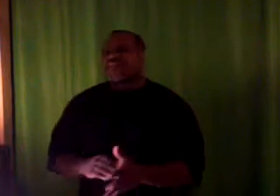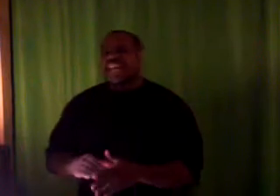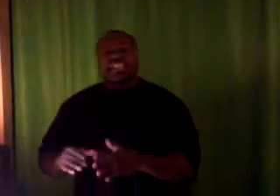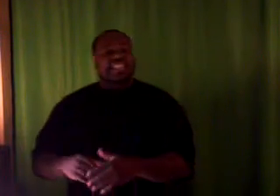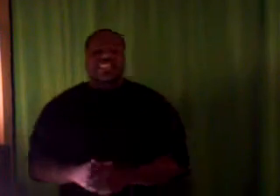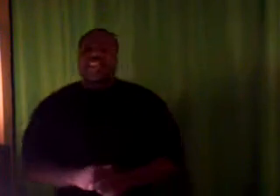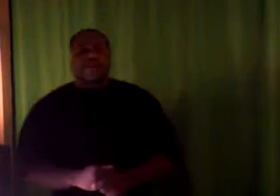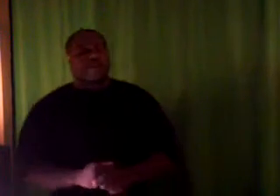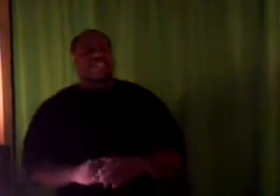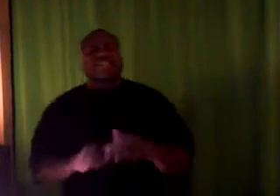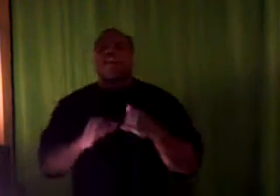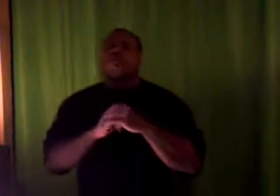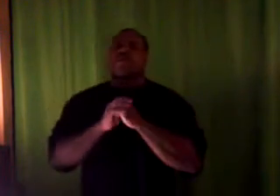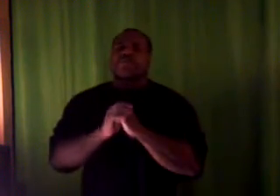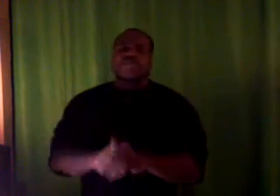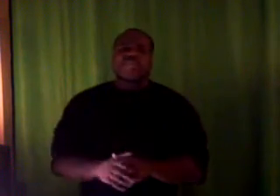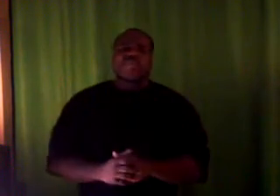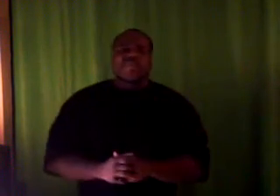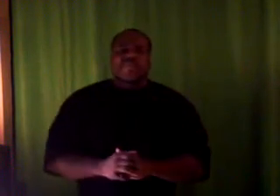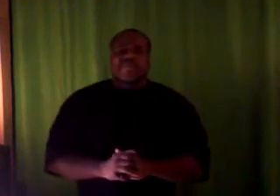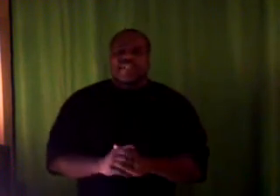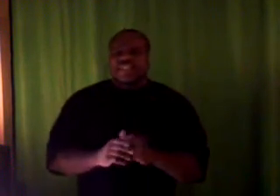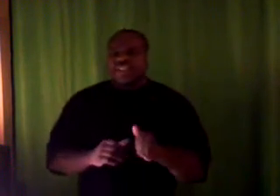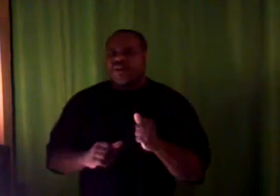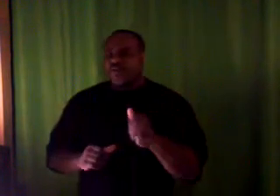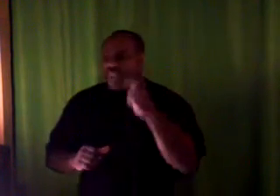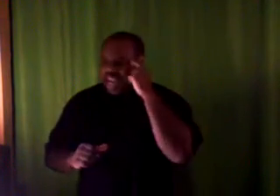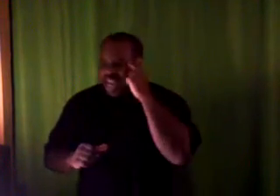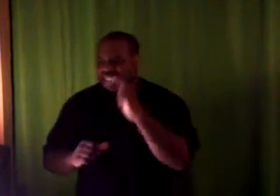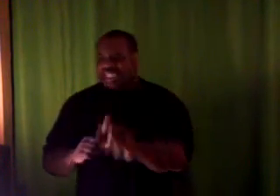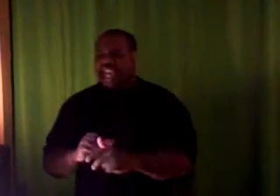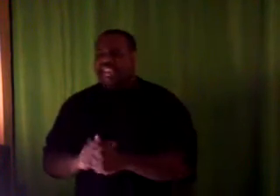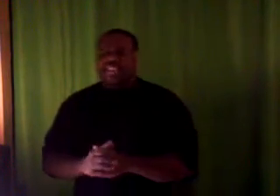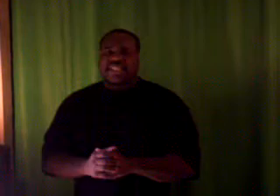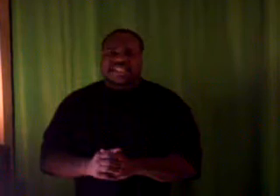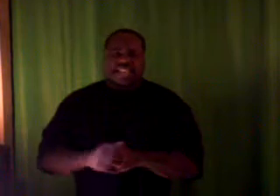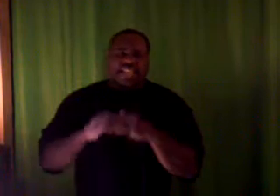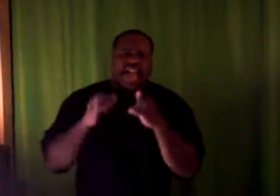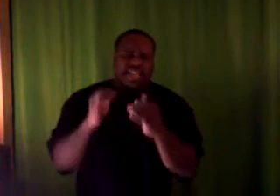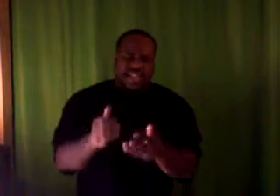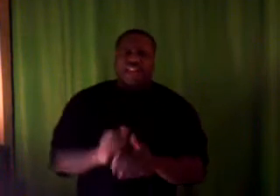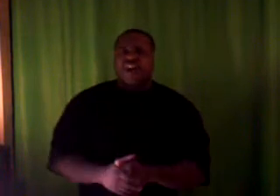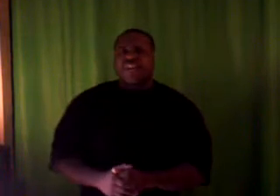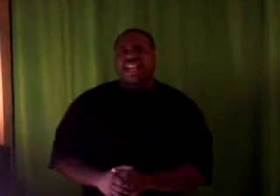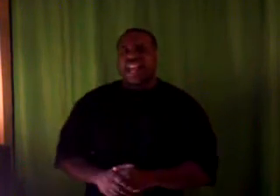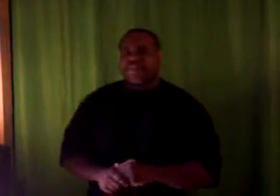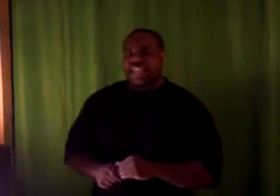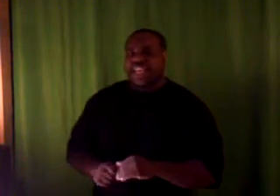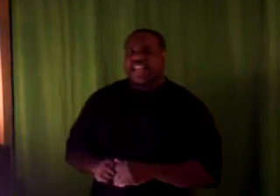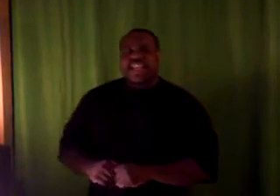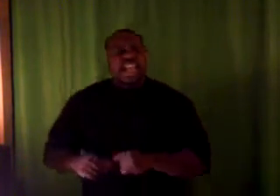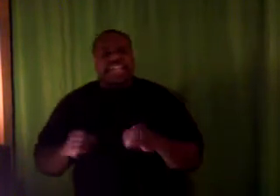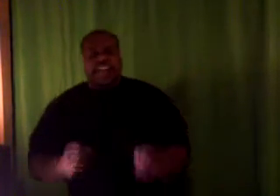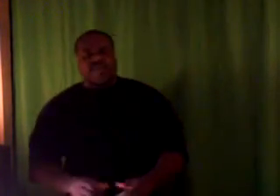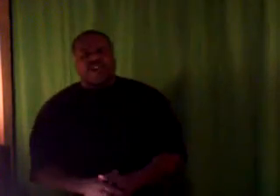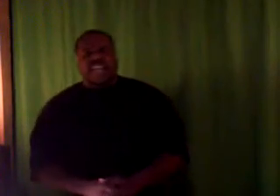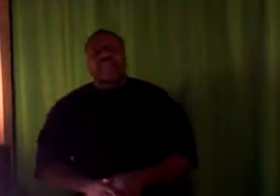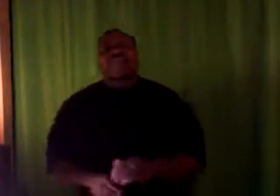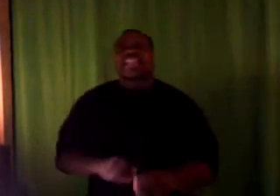Joe, it ain't just the young people, it's the old people too. Because Joe, man, got a chance to get out later on in life and get it right. And he really